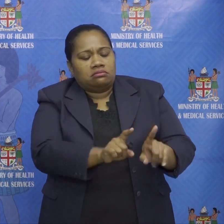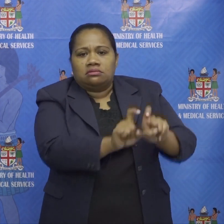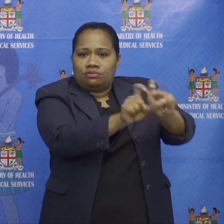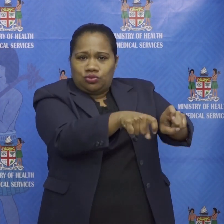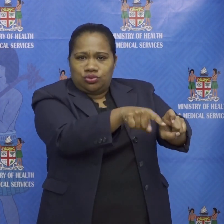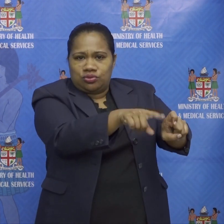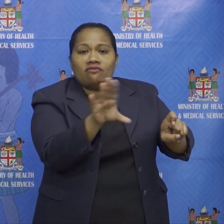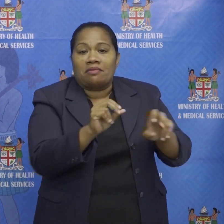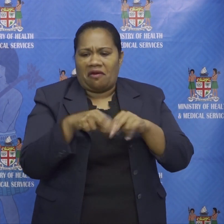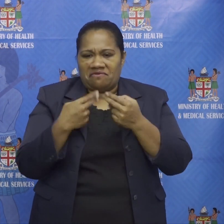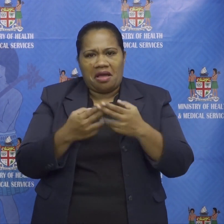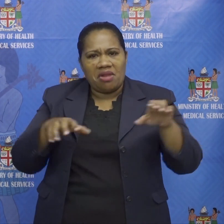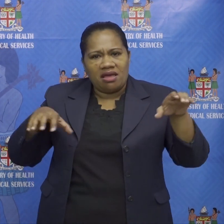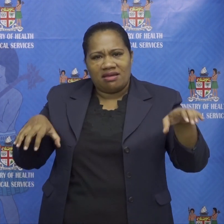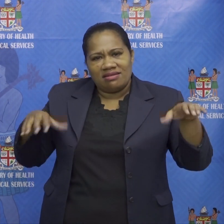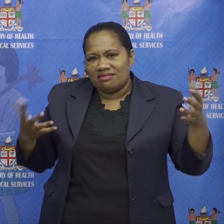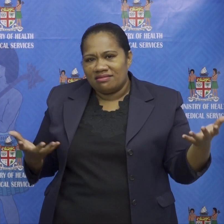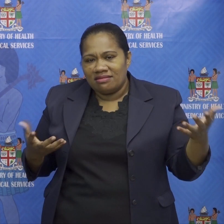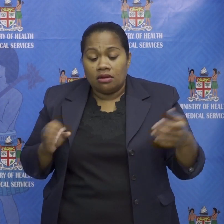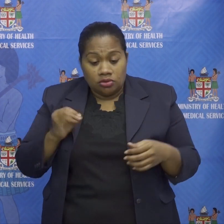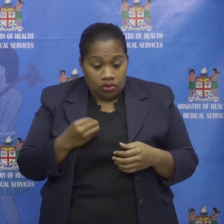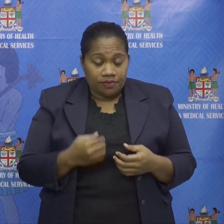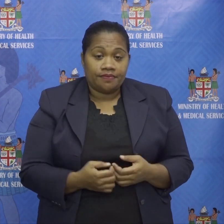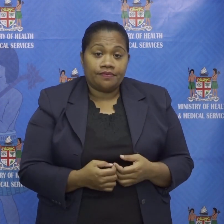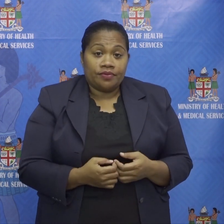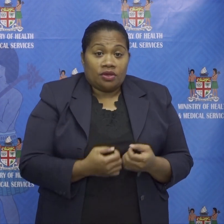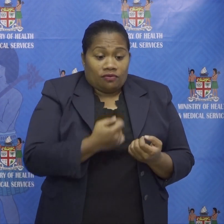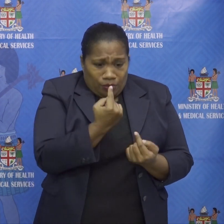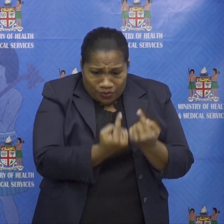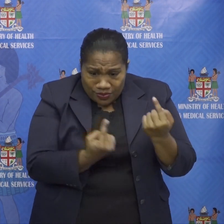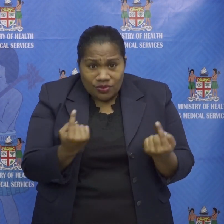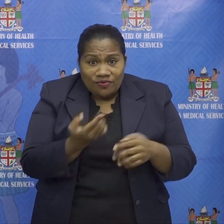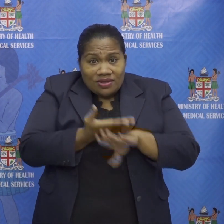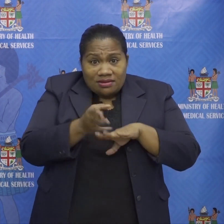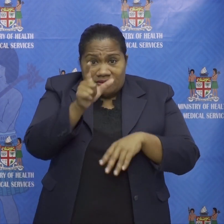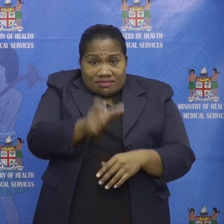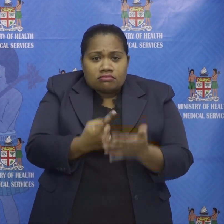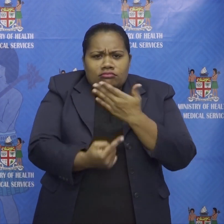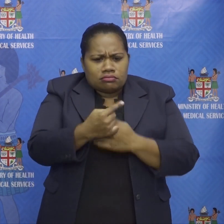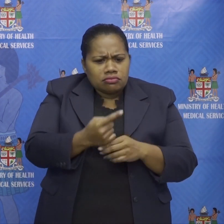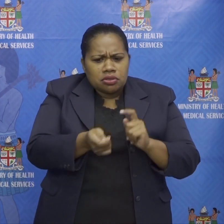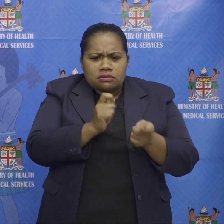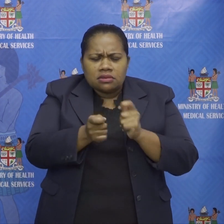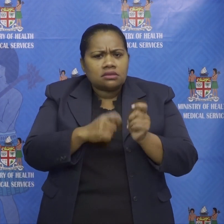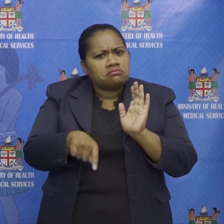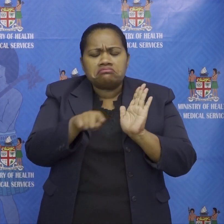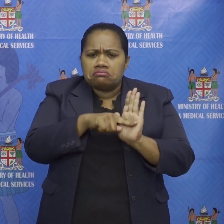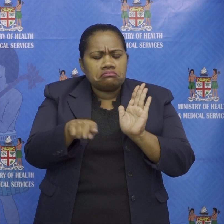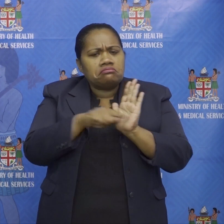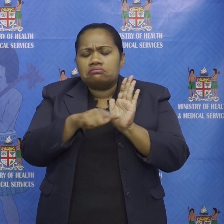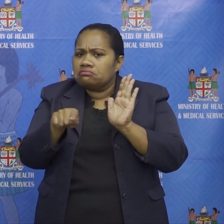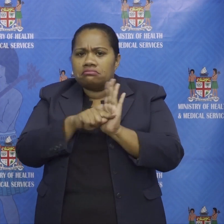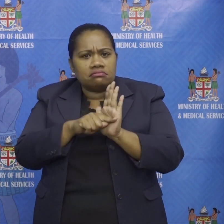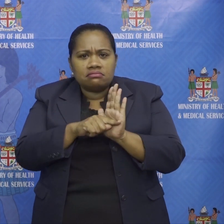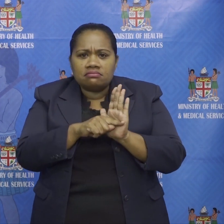each of these new patients tested negative multiple times before this latest diagnosis this gives us a